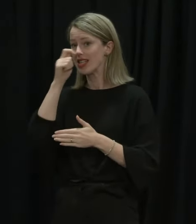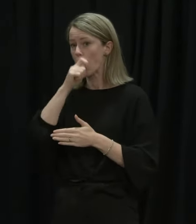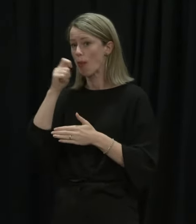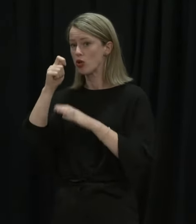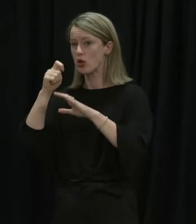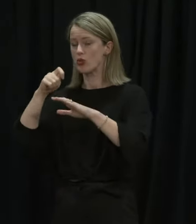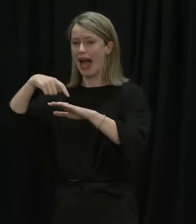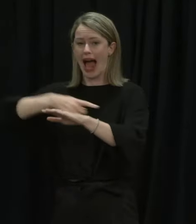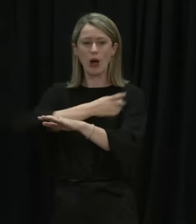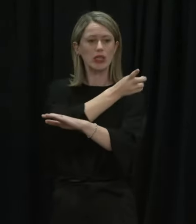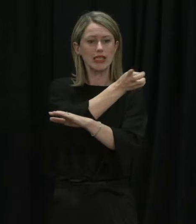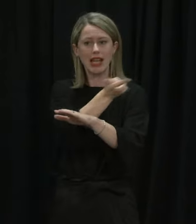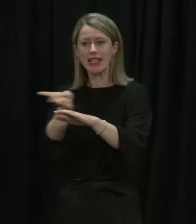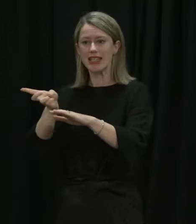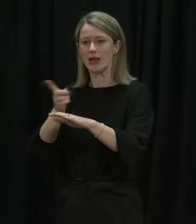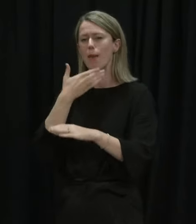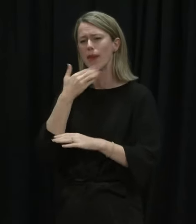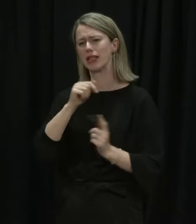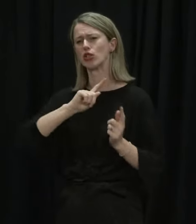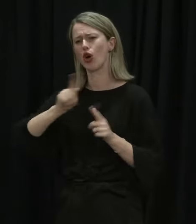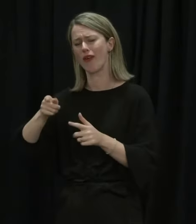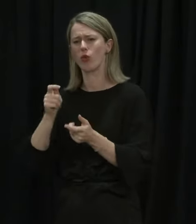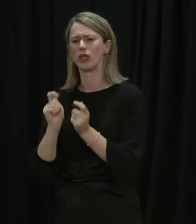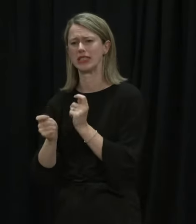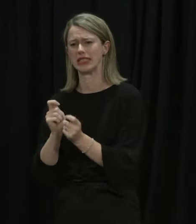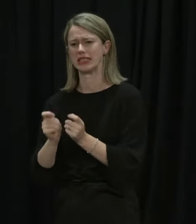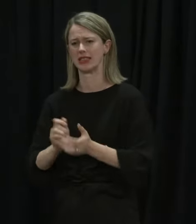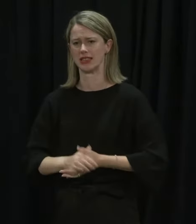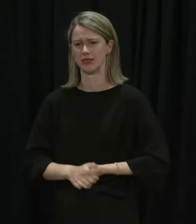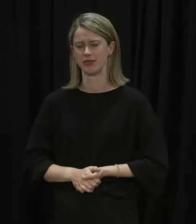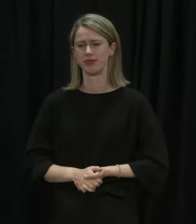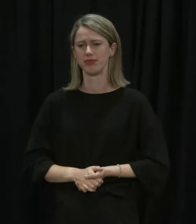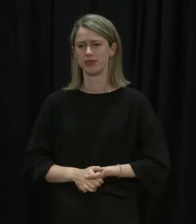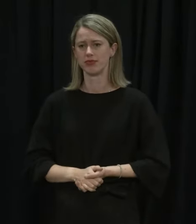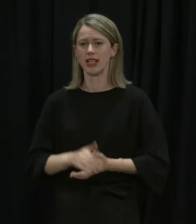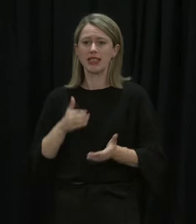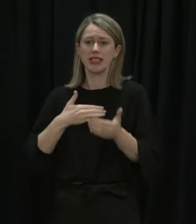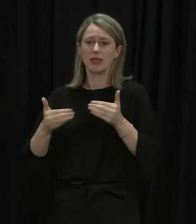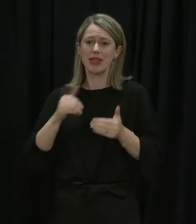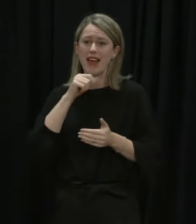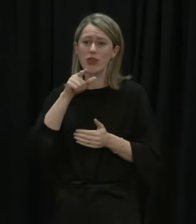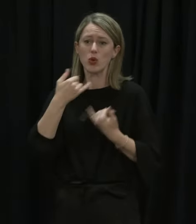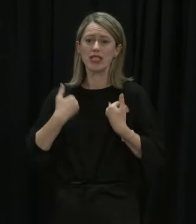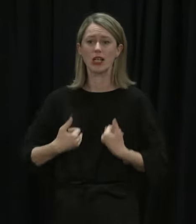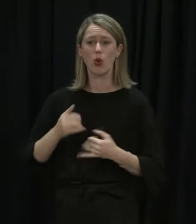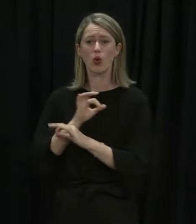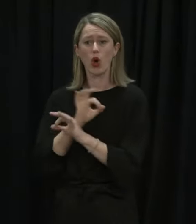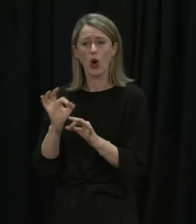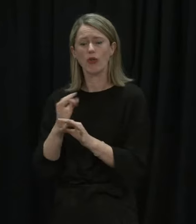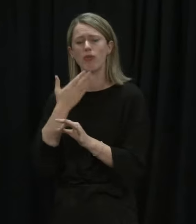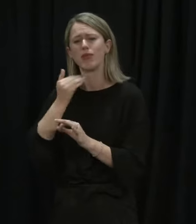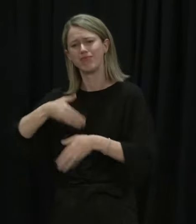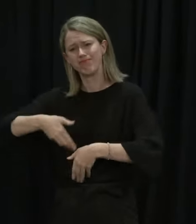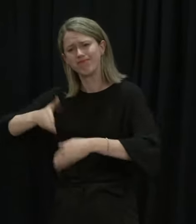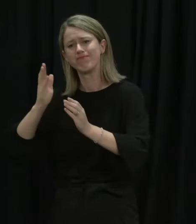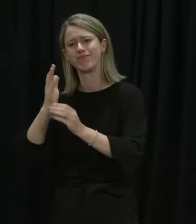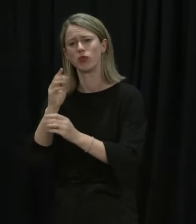for work, or for other essential activities. Whether you have symptoms or not, please get a test.